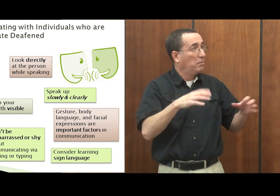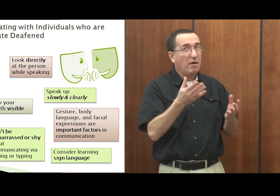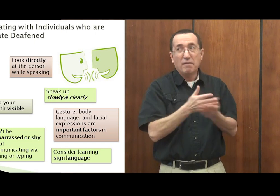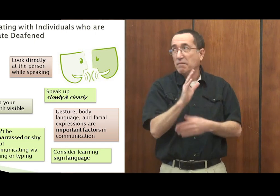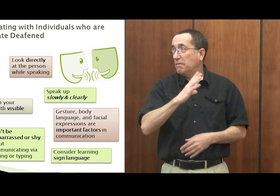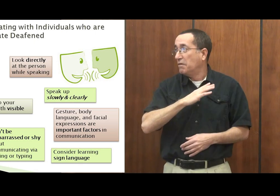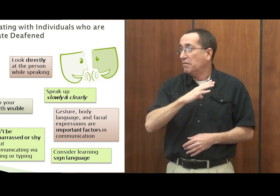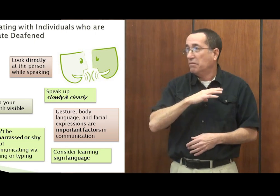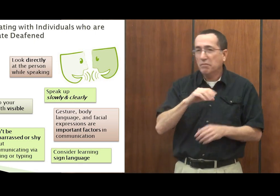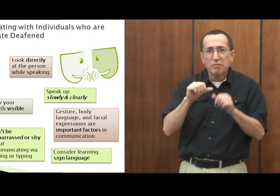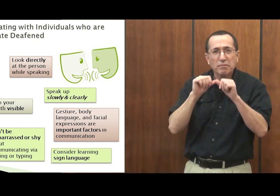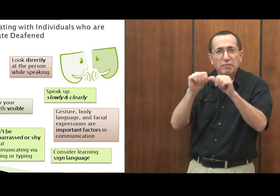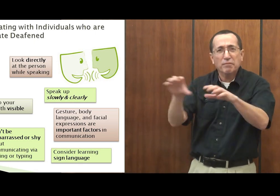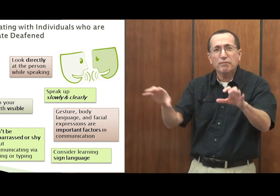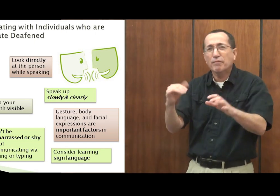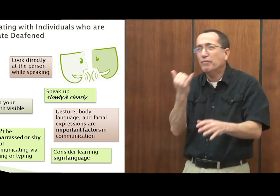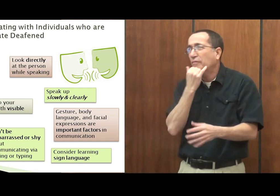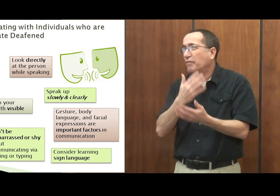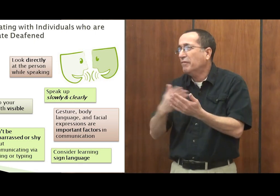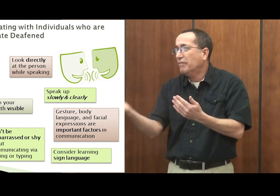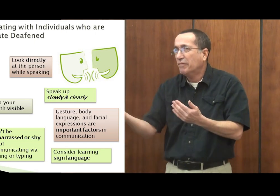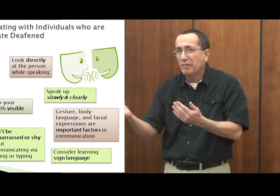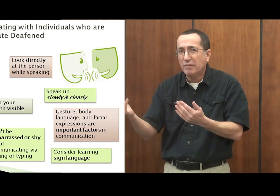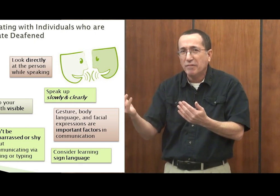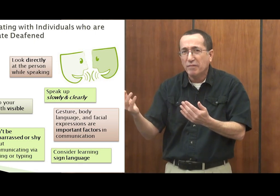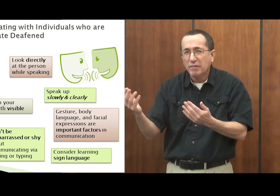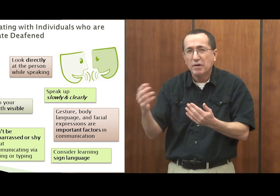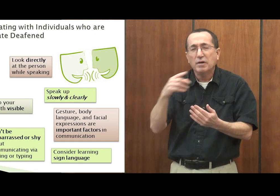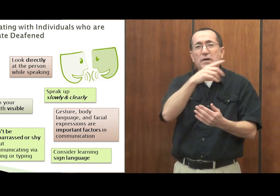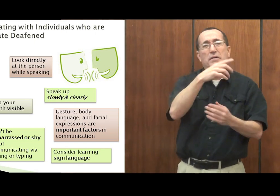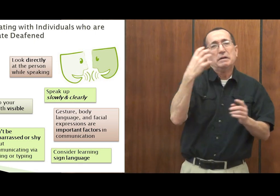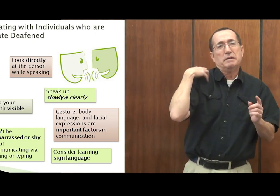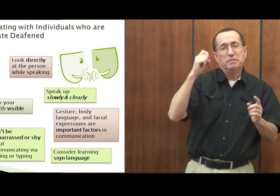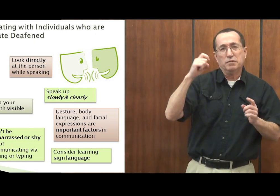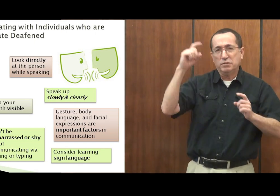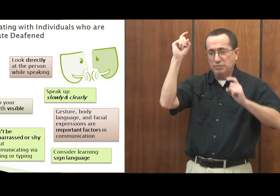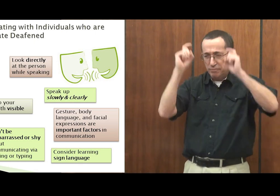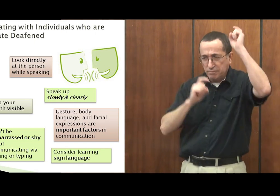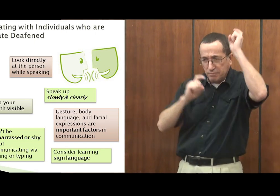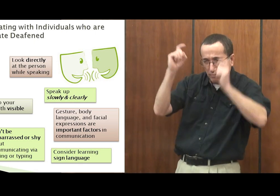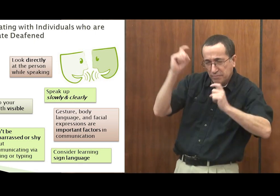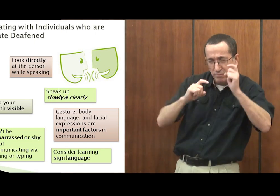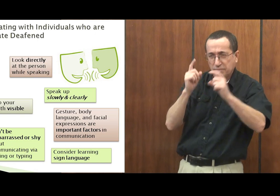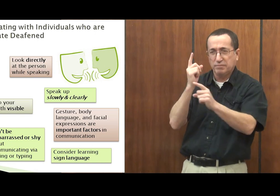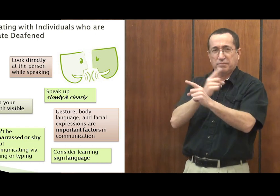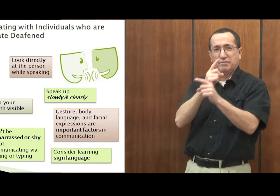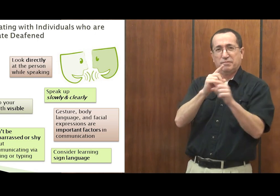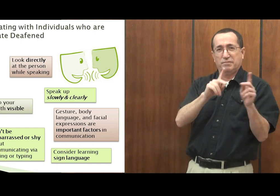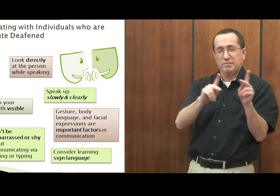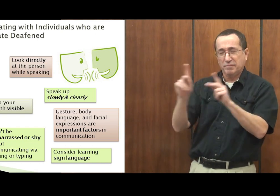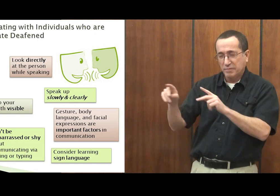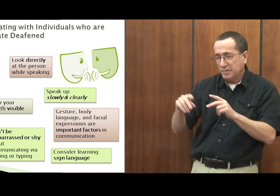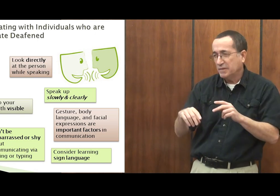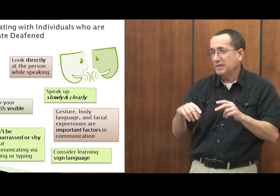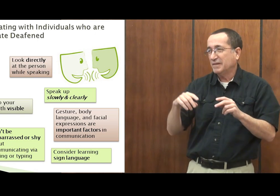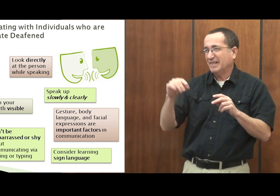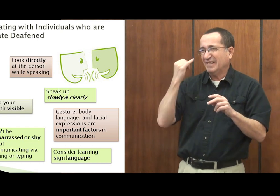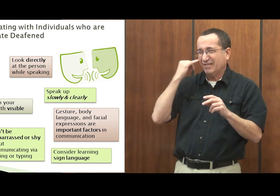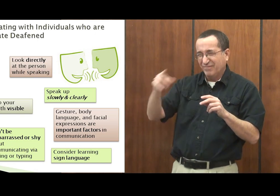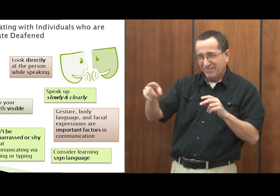person is very important. That's the tone on your voice. If you have no facial expression and you're telling the person they're not doing a good job, the deaf